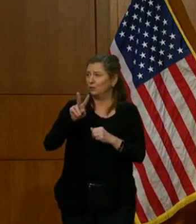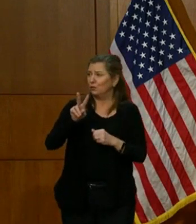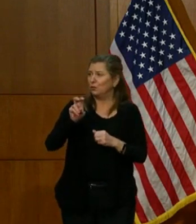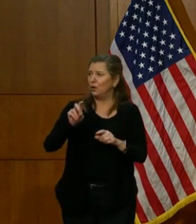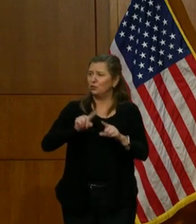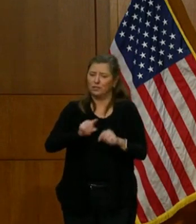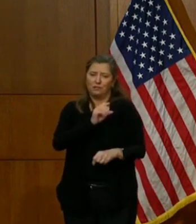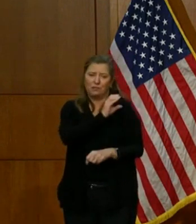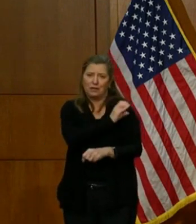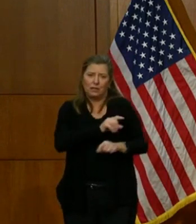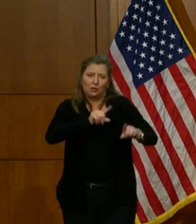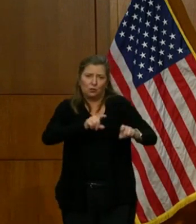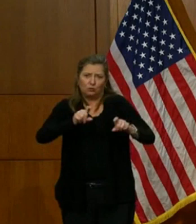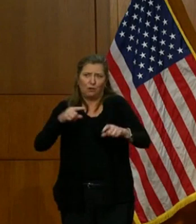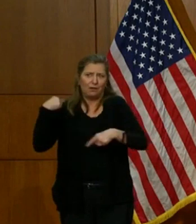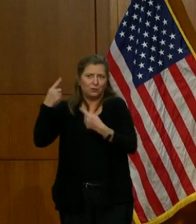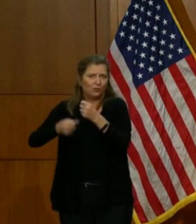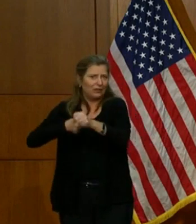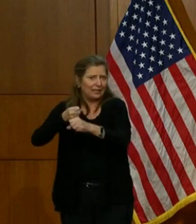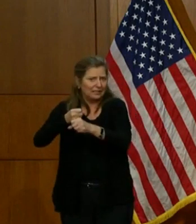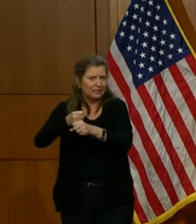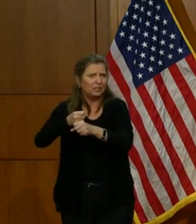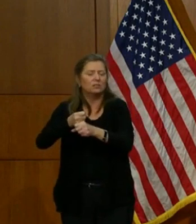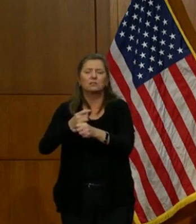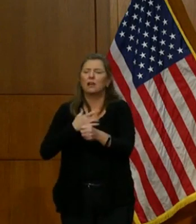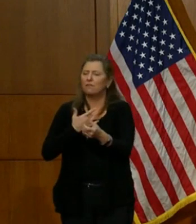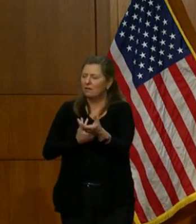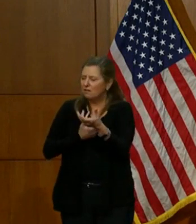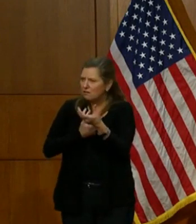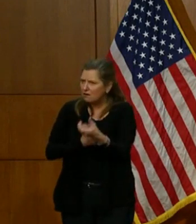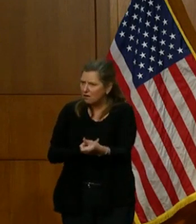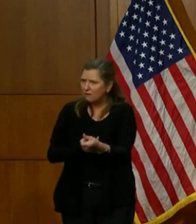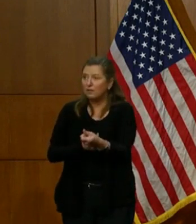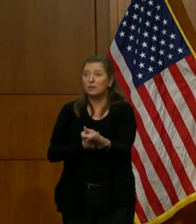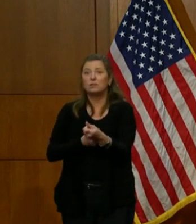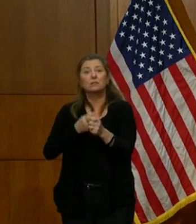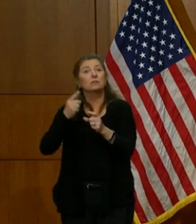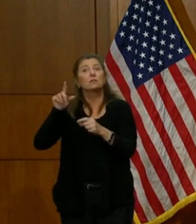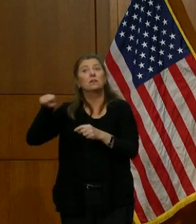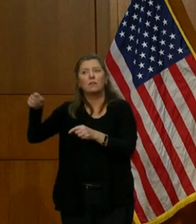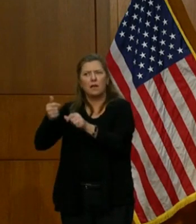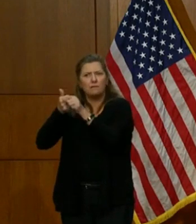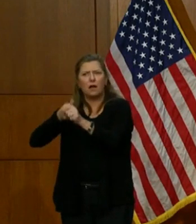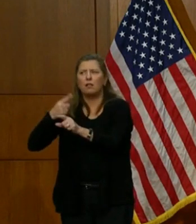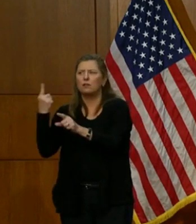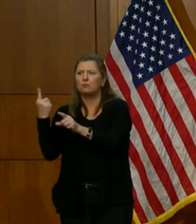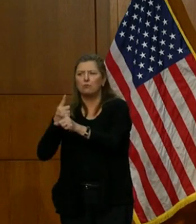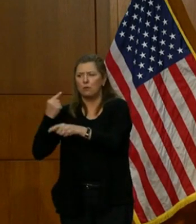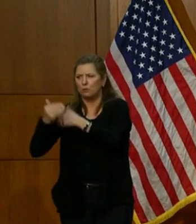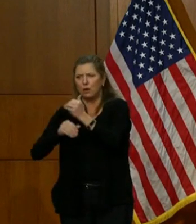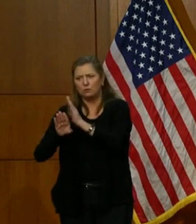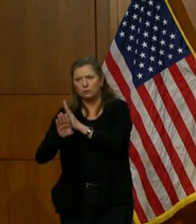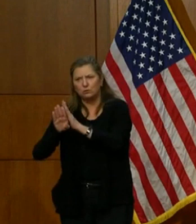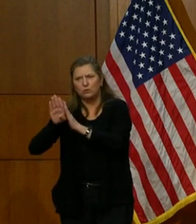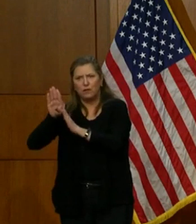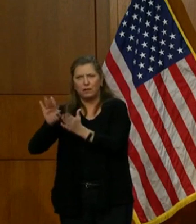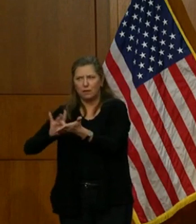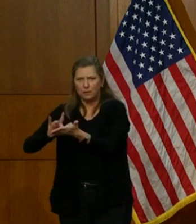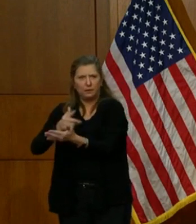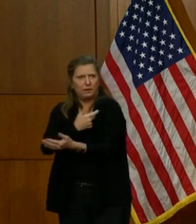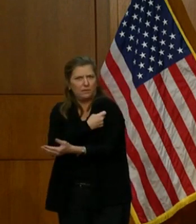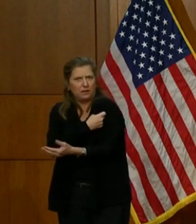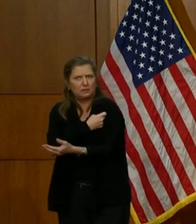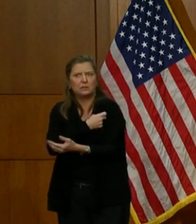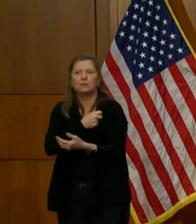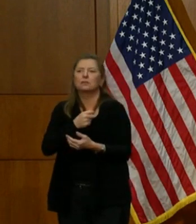clinical trials over the years. I am confident that the proper process was followed for these vaccines, and I